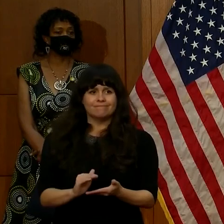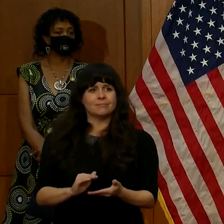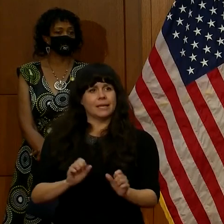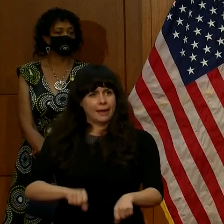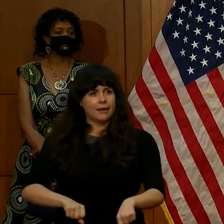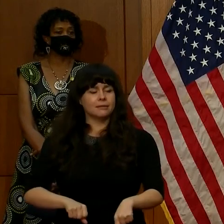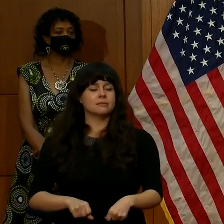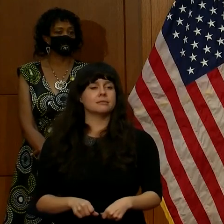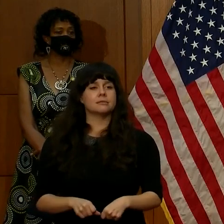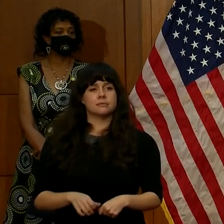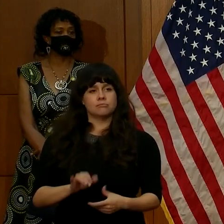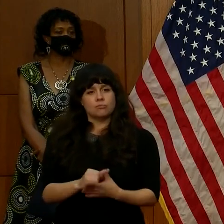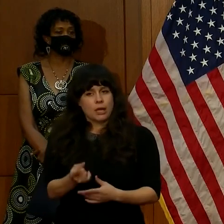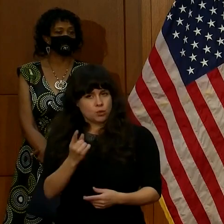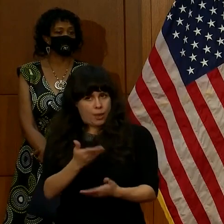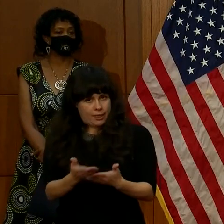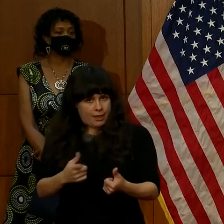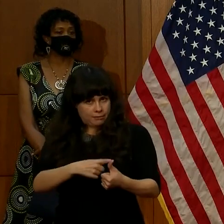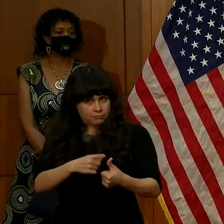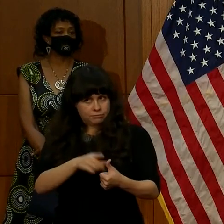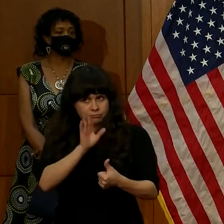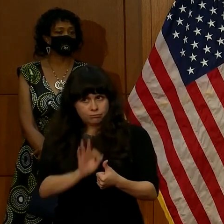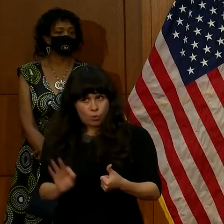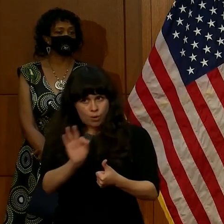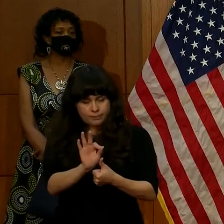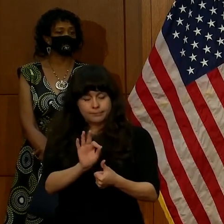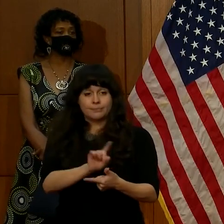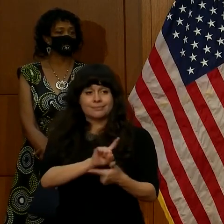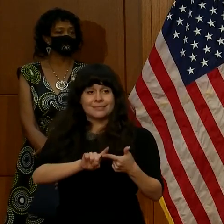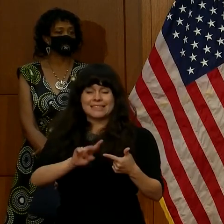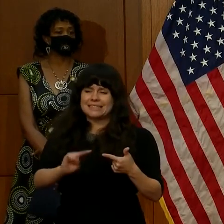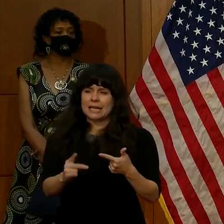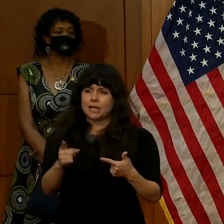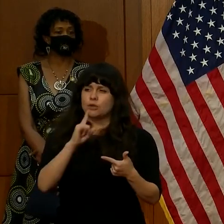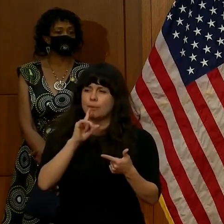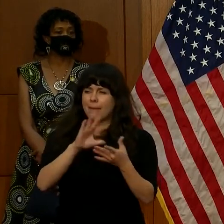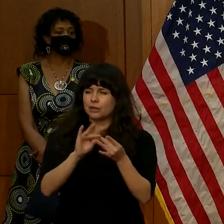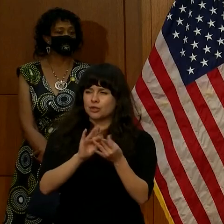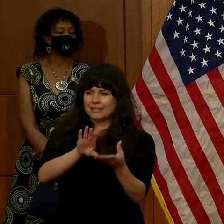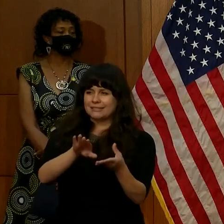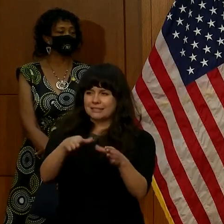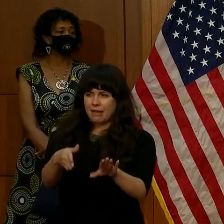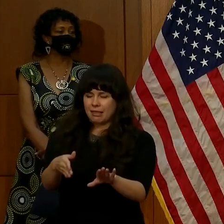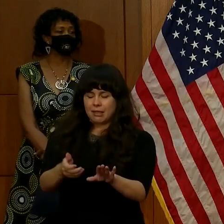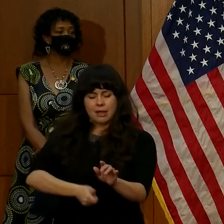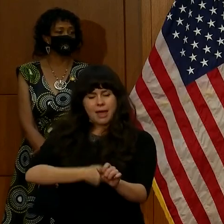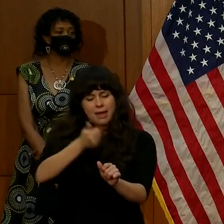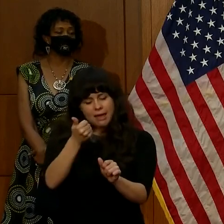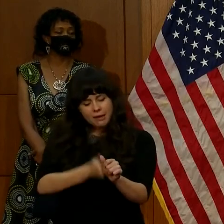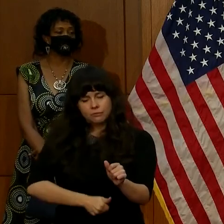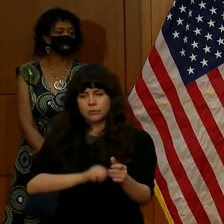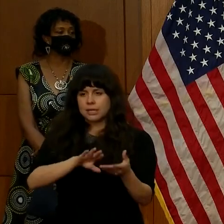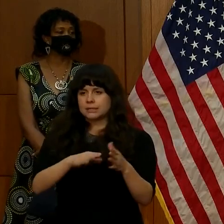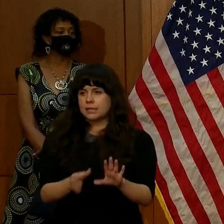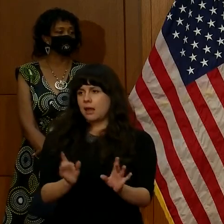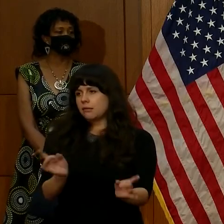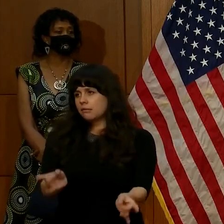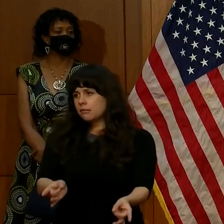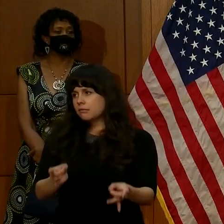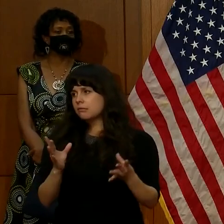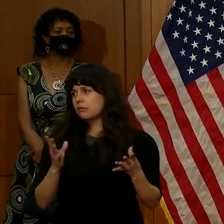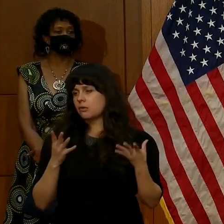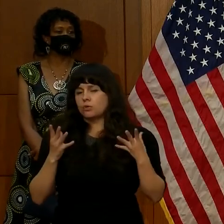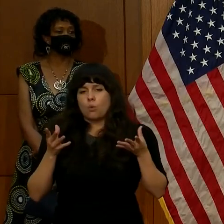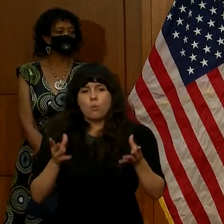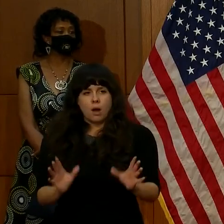So that's one thing. The second part, and you mentioned deaths, and every death is a death that we don't want